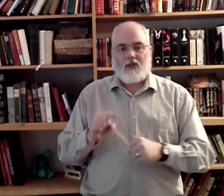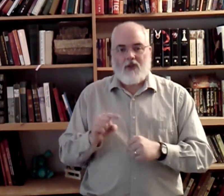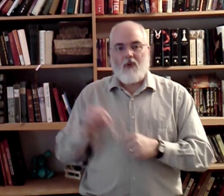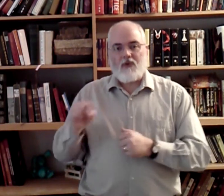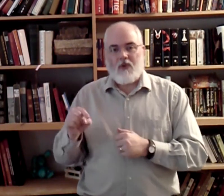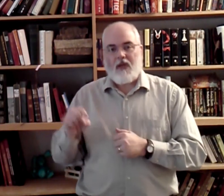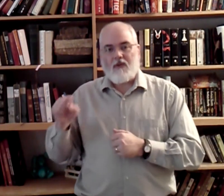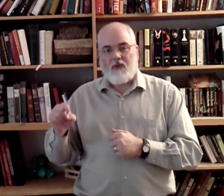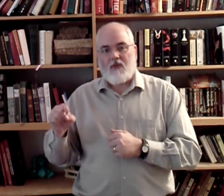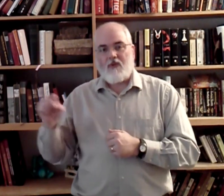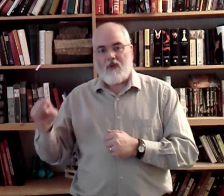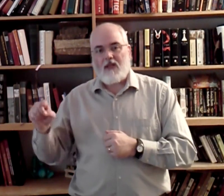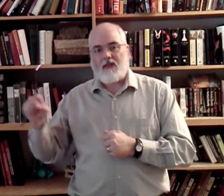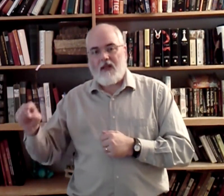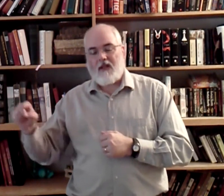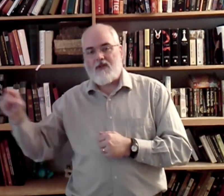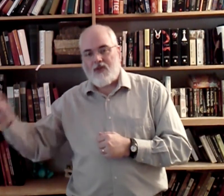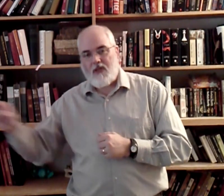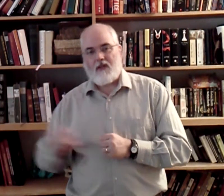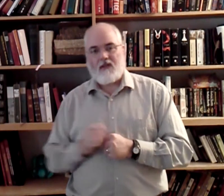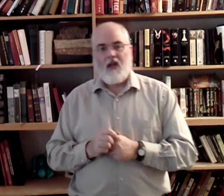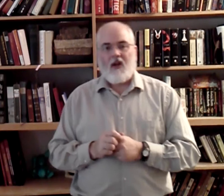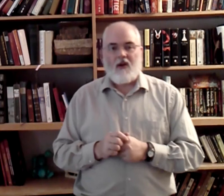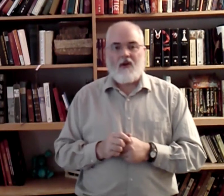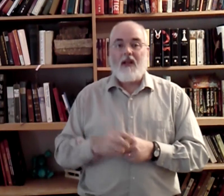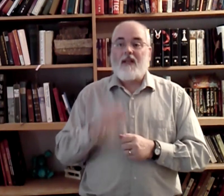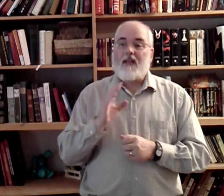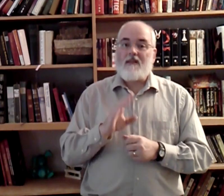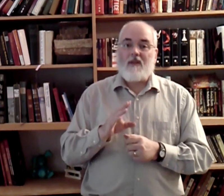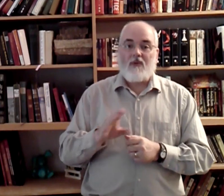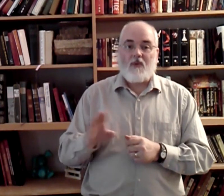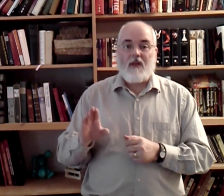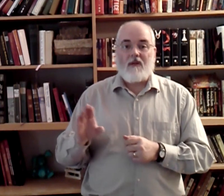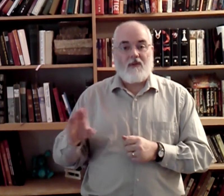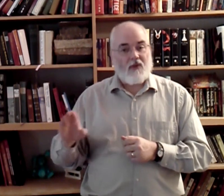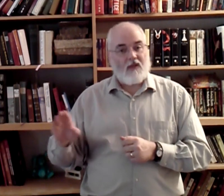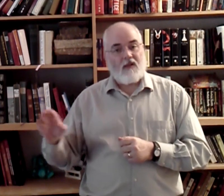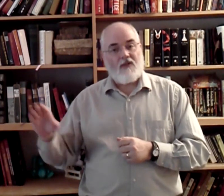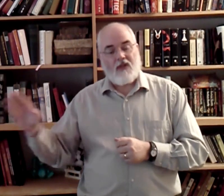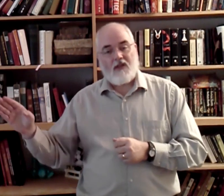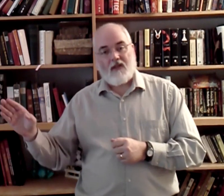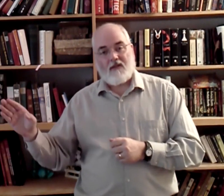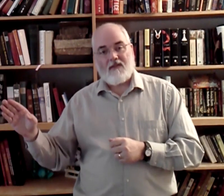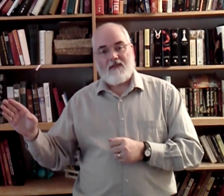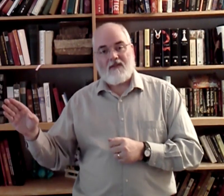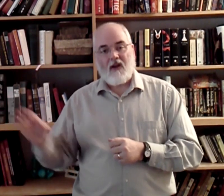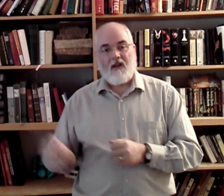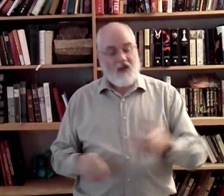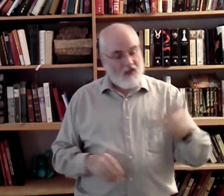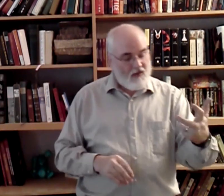so sweet to trust in Jesus. Learn, tis so sweet to trust in Jesus. Alright? Tis